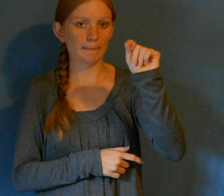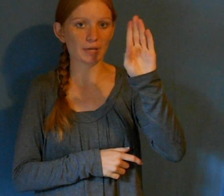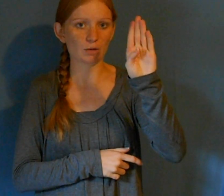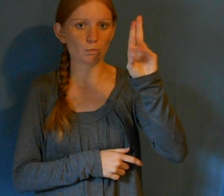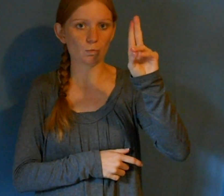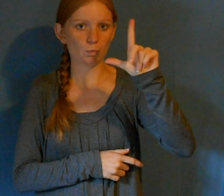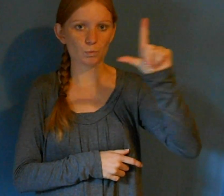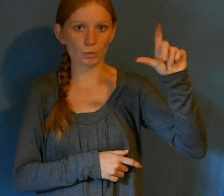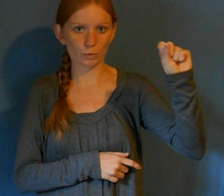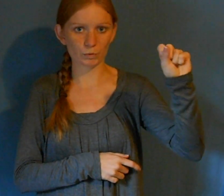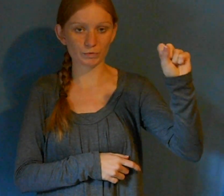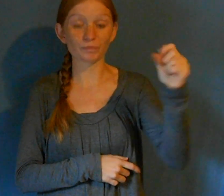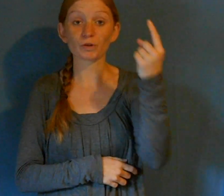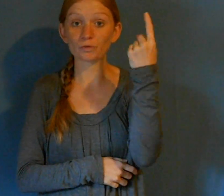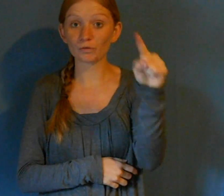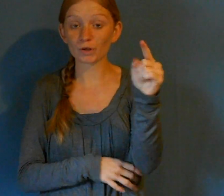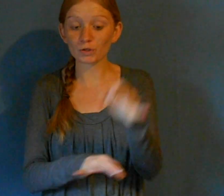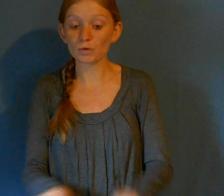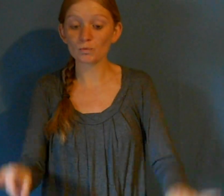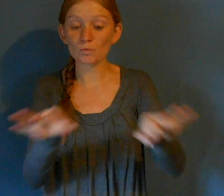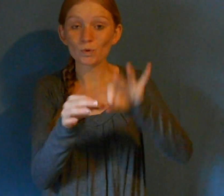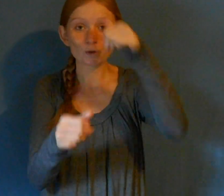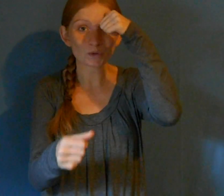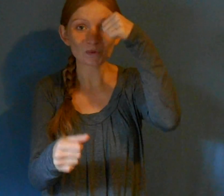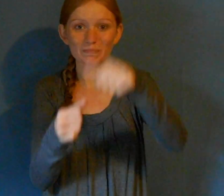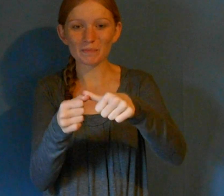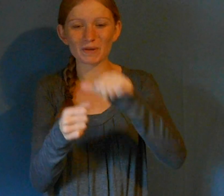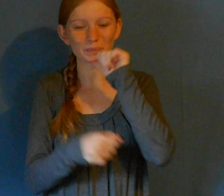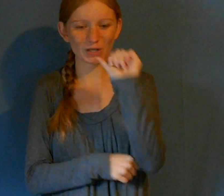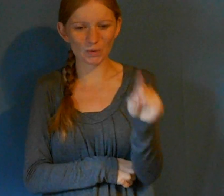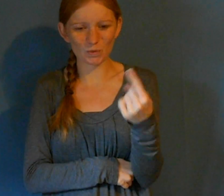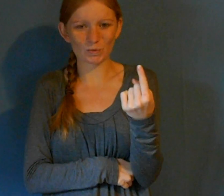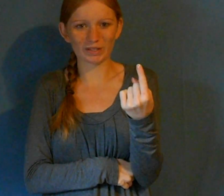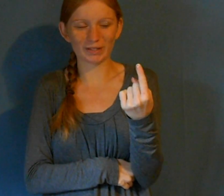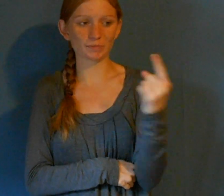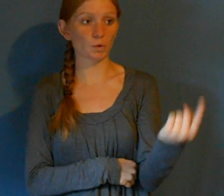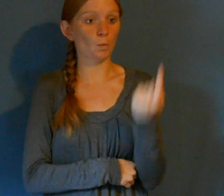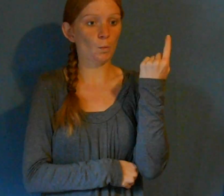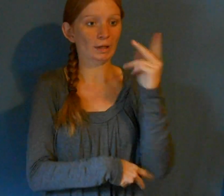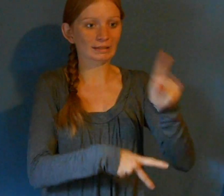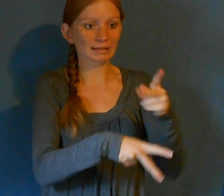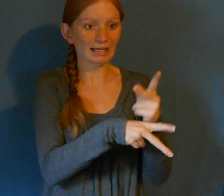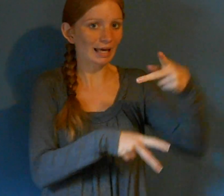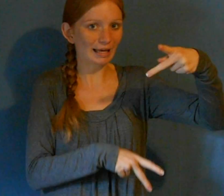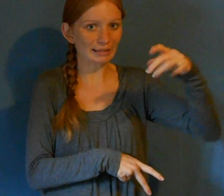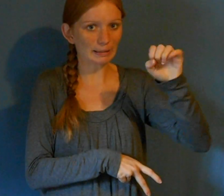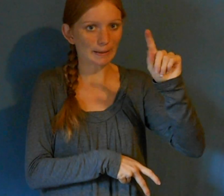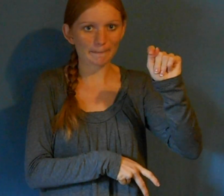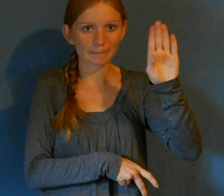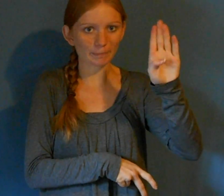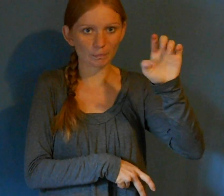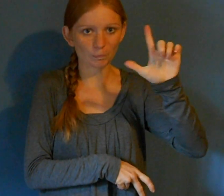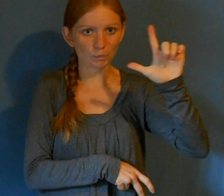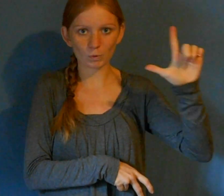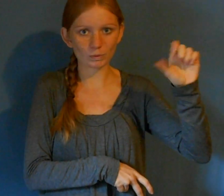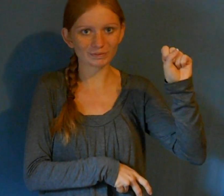that there's actually no such thing as just the pit bull. There's three breeds in the club that are under that title.